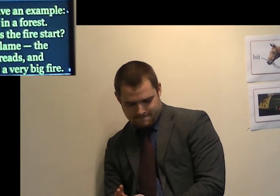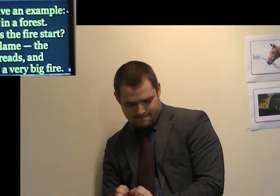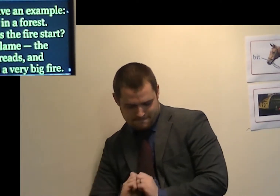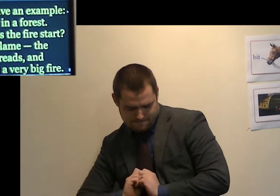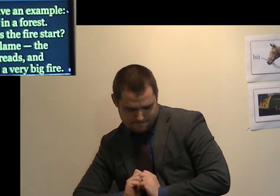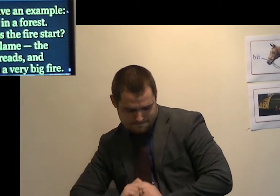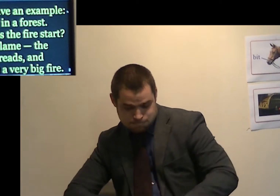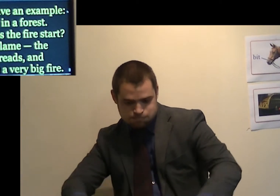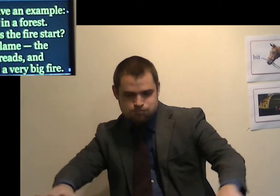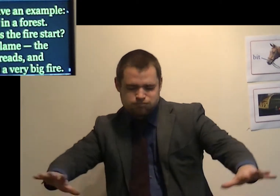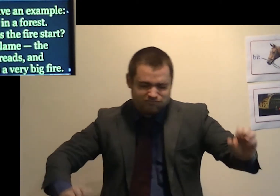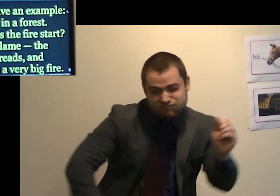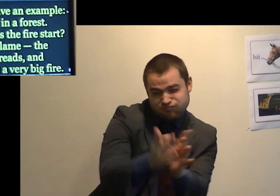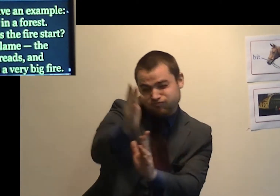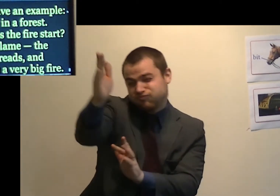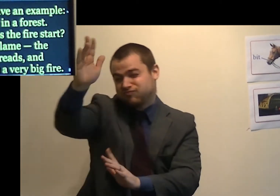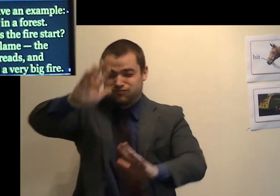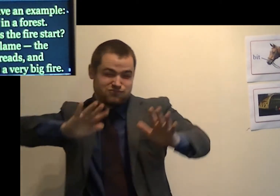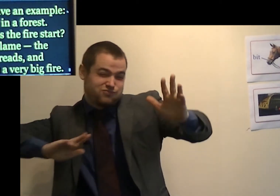and becomes a very big fire.